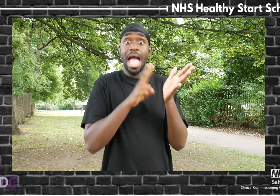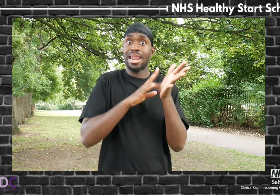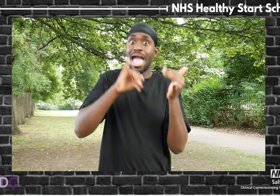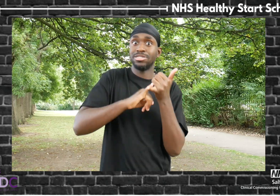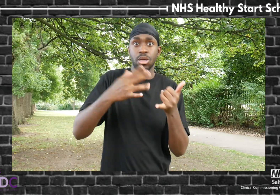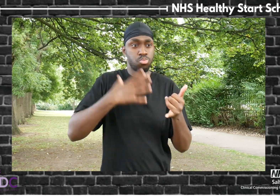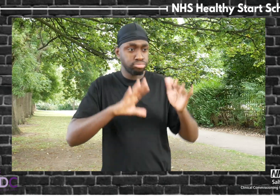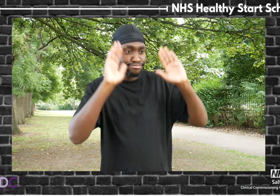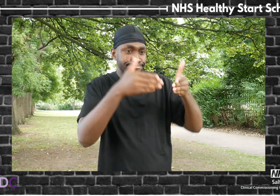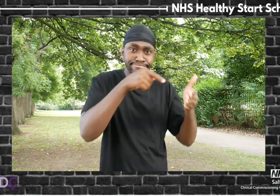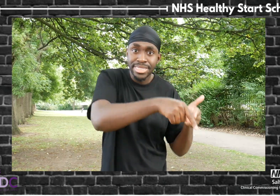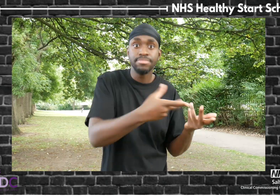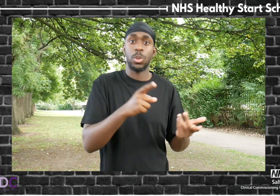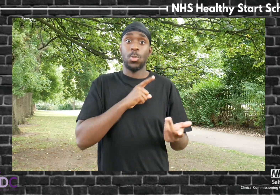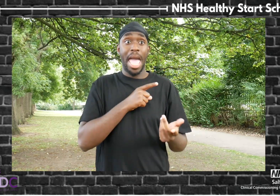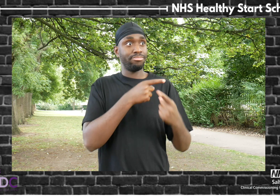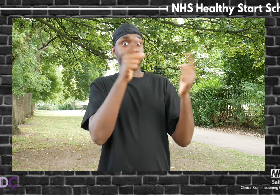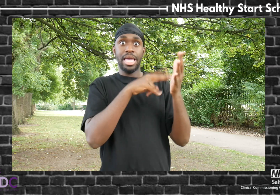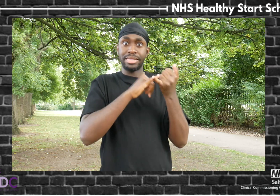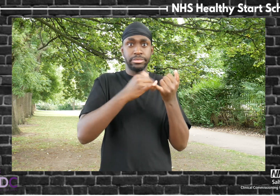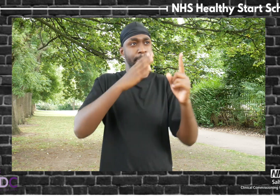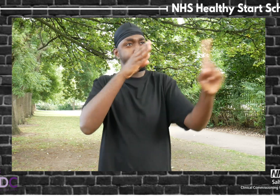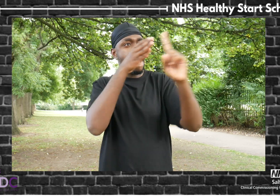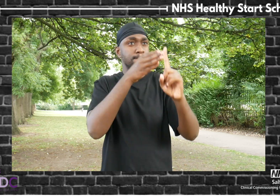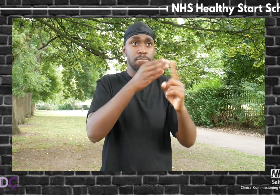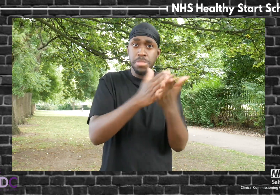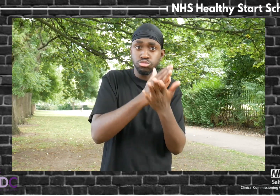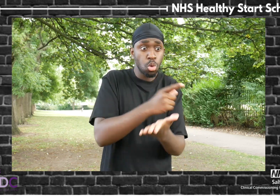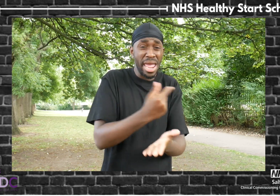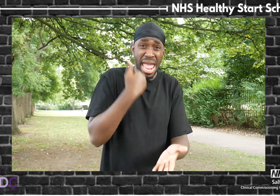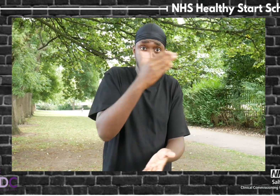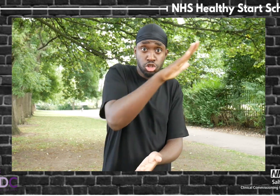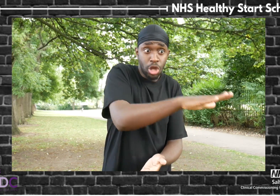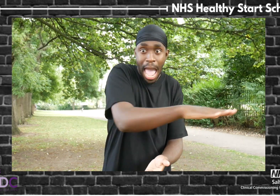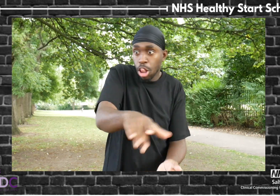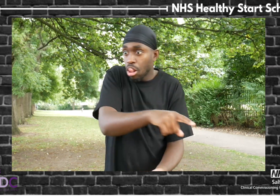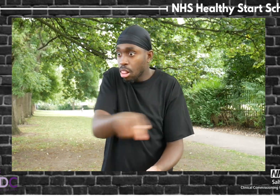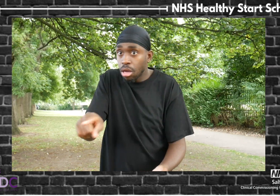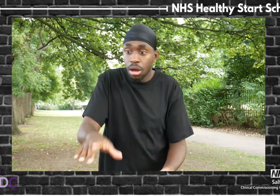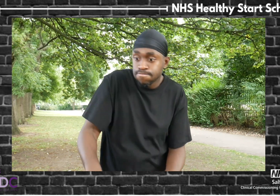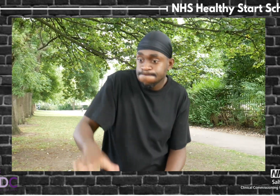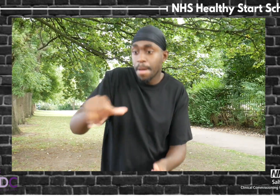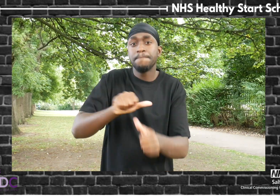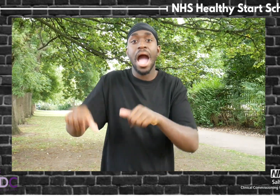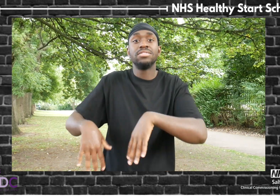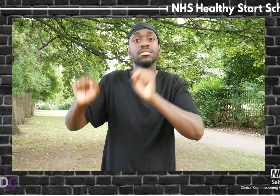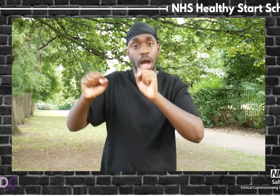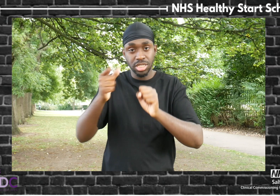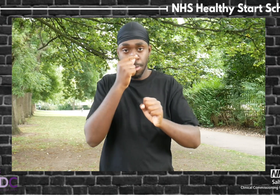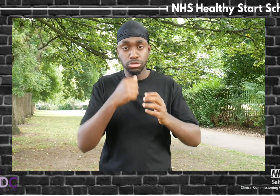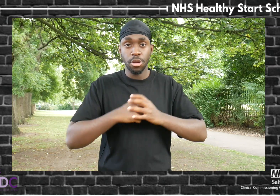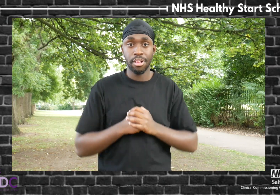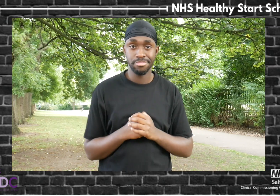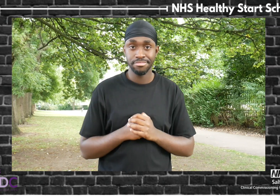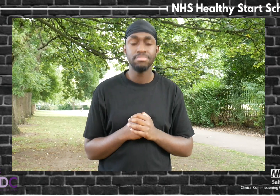As part of their commitment to ensuring each and every child has the best start possible, the NHS offers a